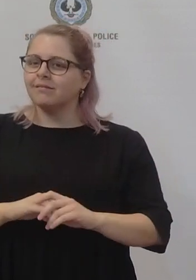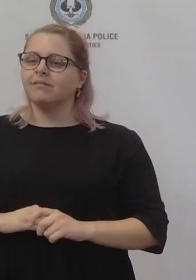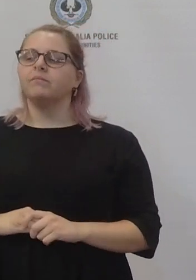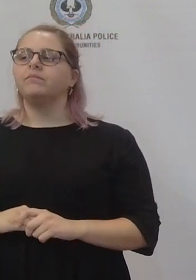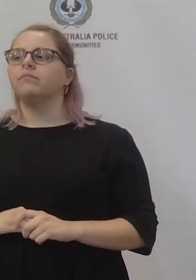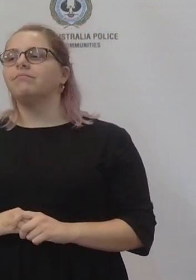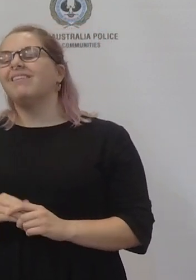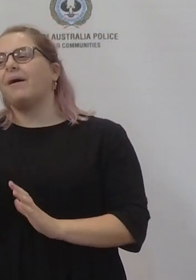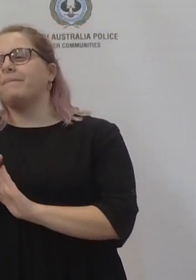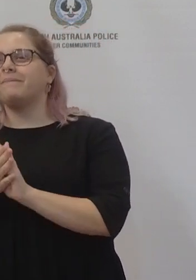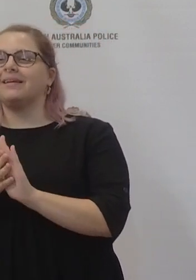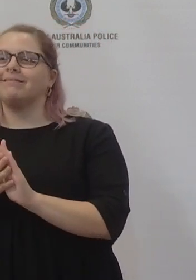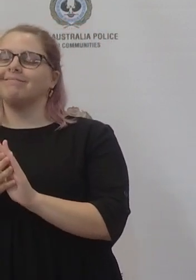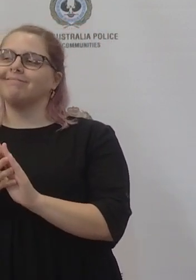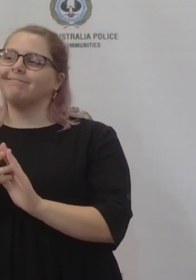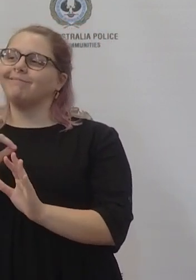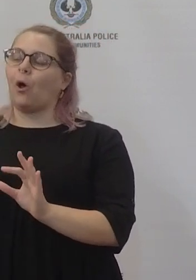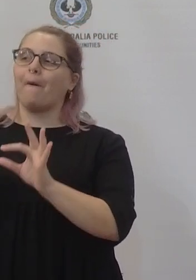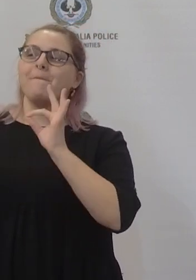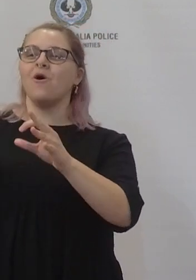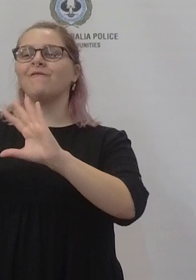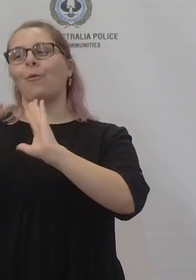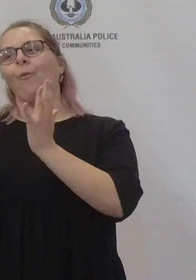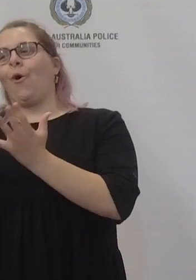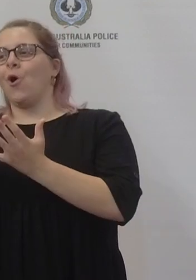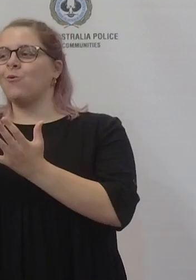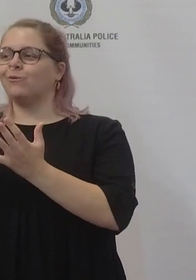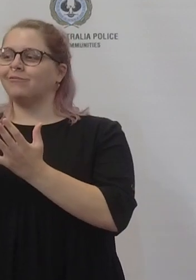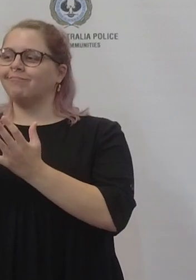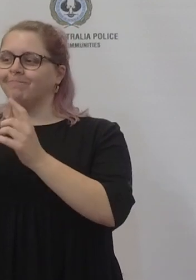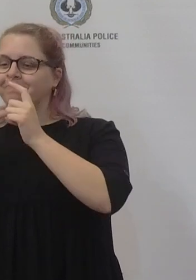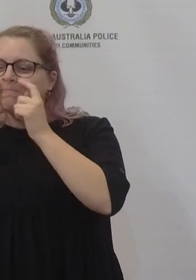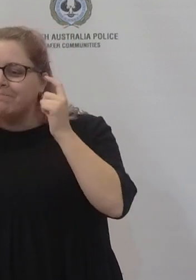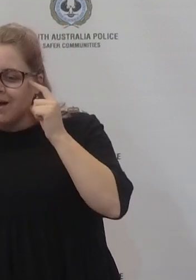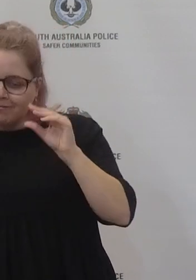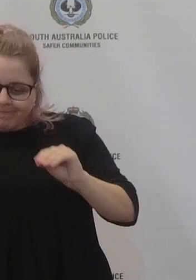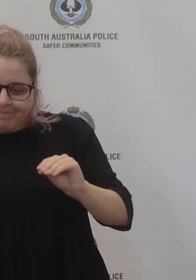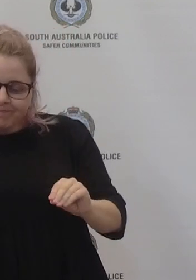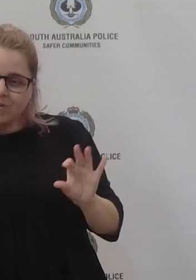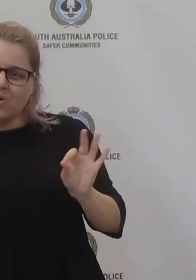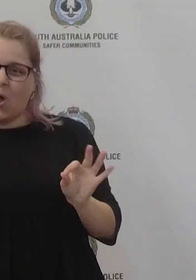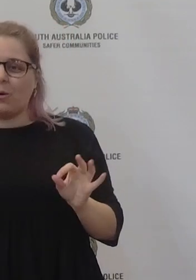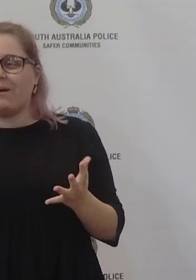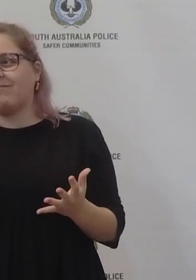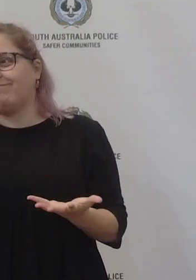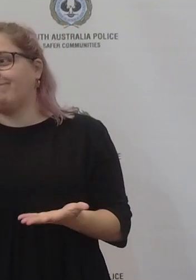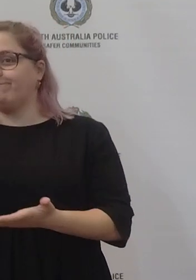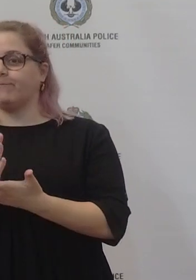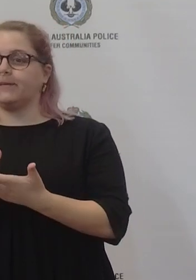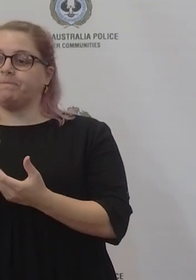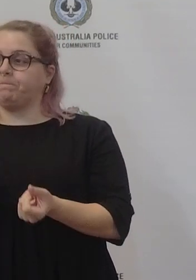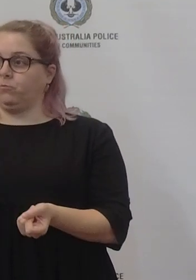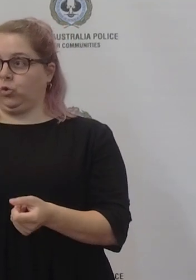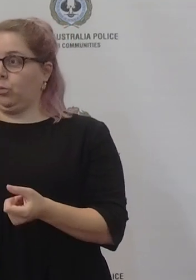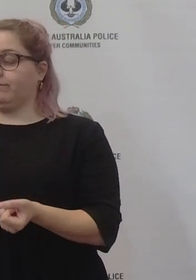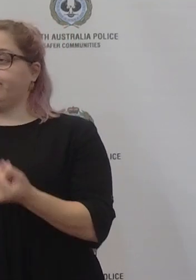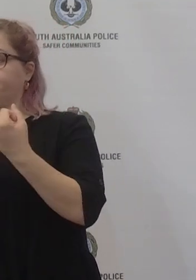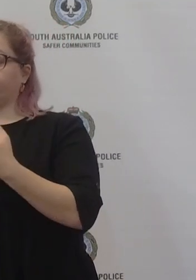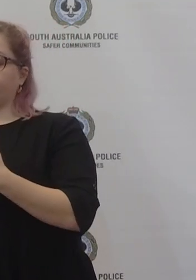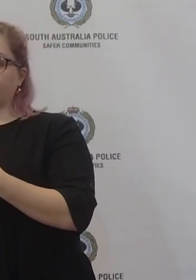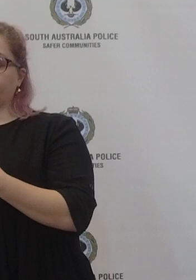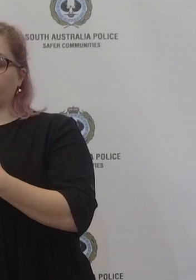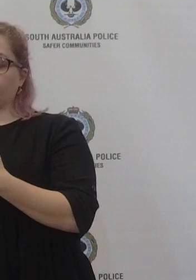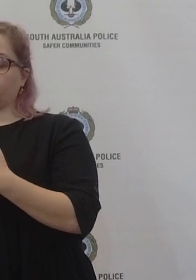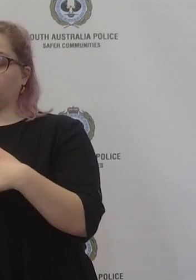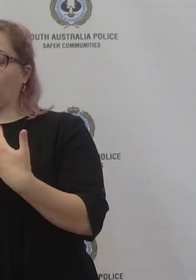but that's part of it um that's that's a consequence that's a risk management strategy for choosing to be unvaccinated so